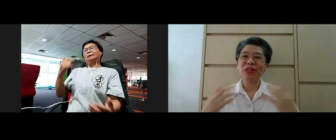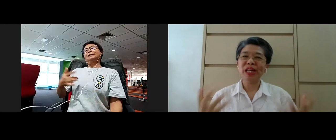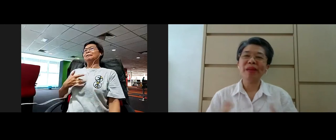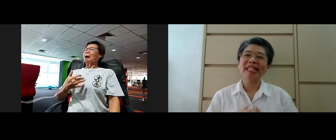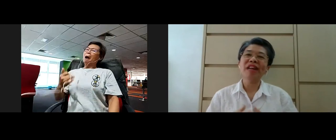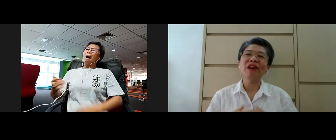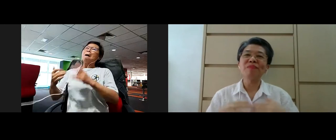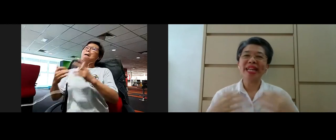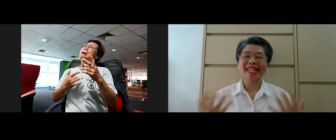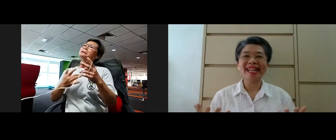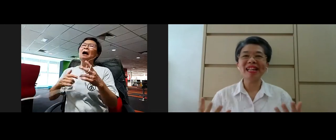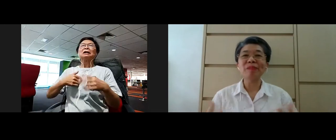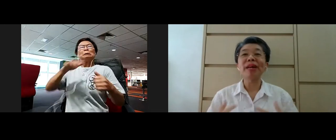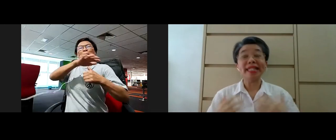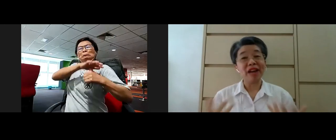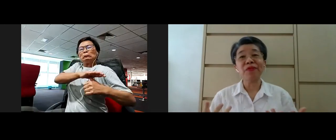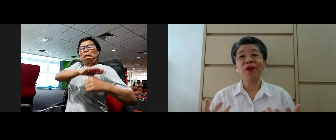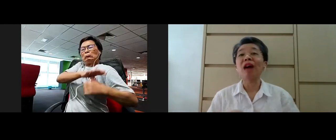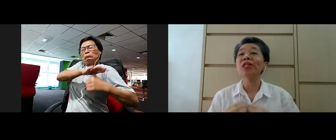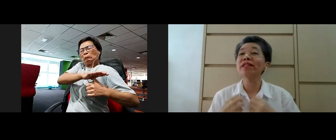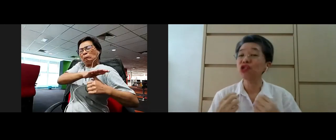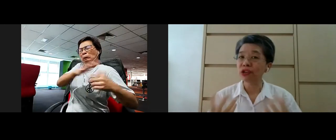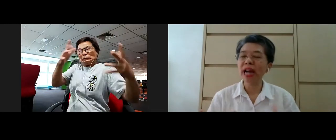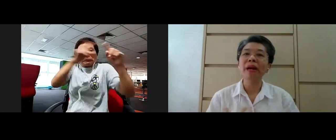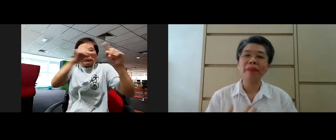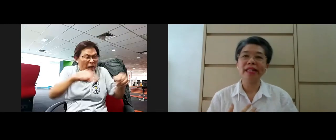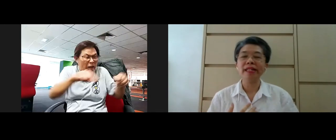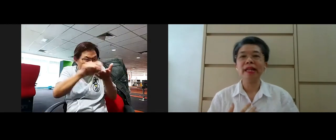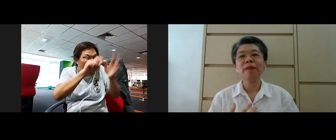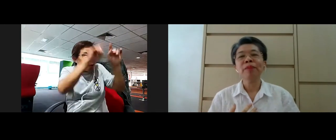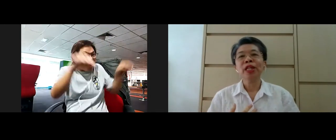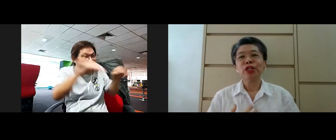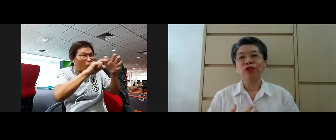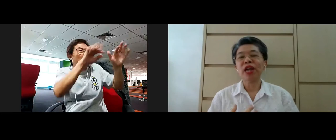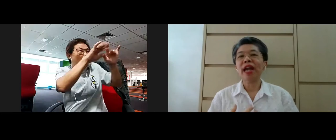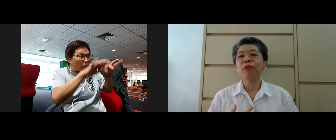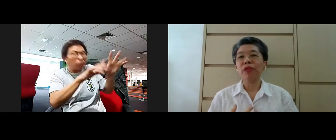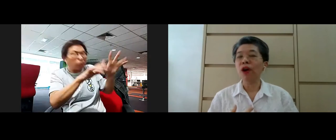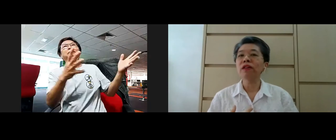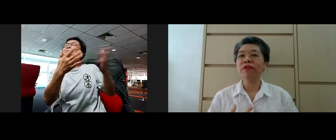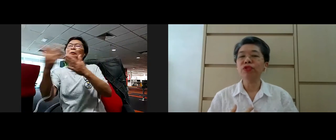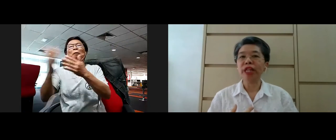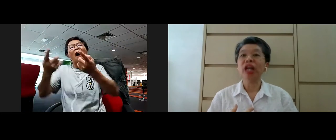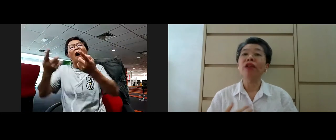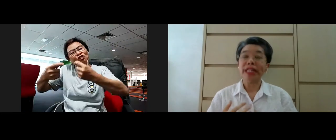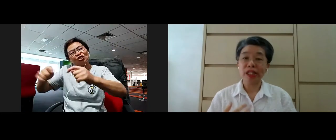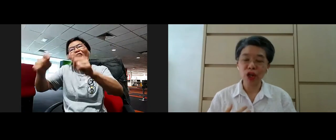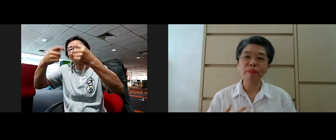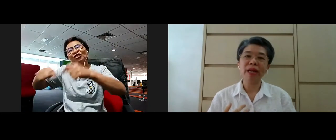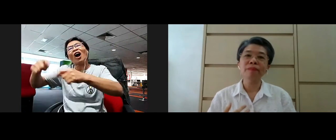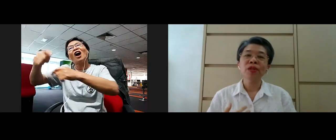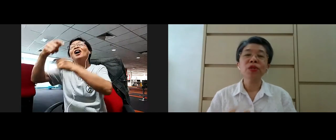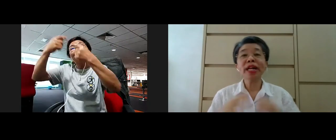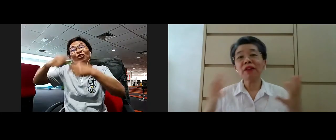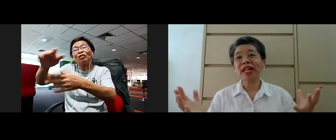I'm not going to stress myself out making slides, but therefore, I'll still try my best, yeah, to share with all of you today on this